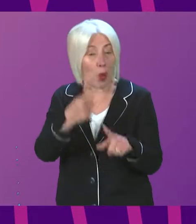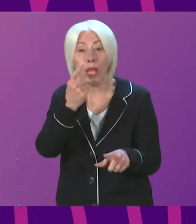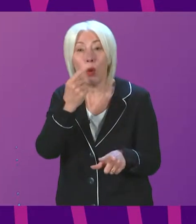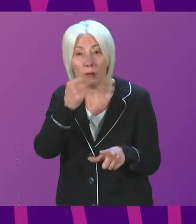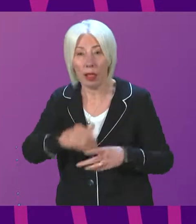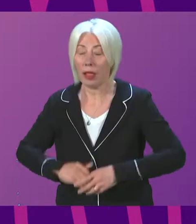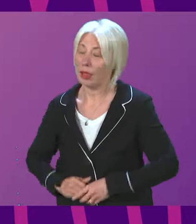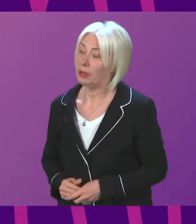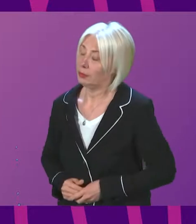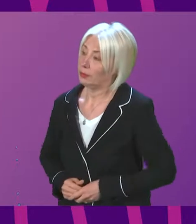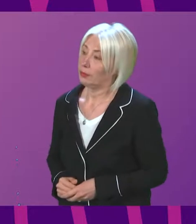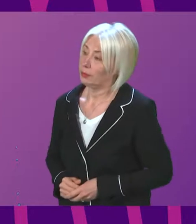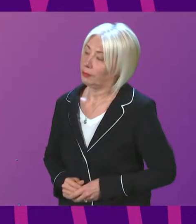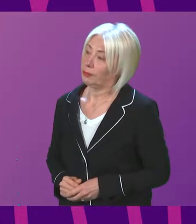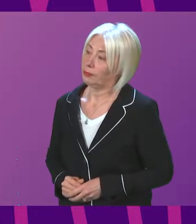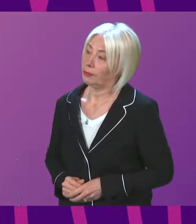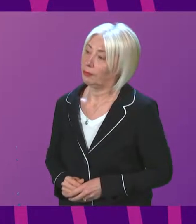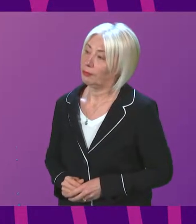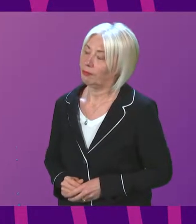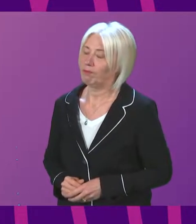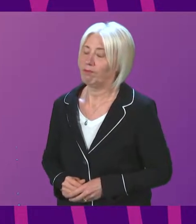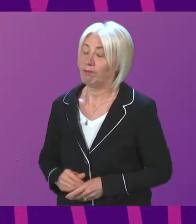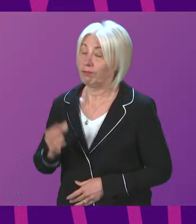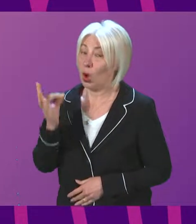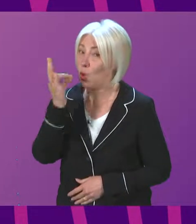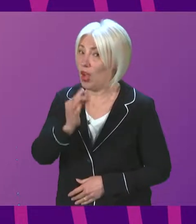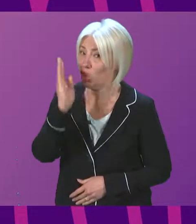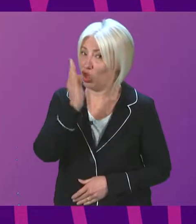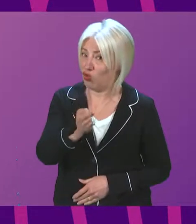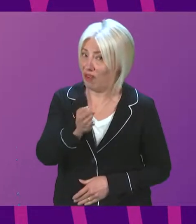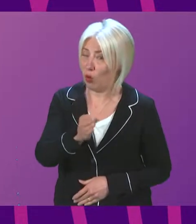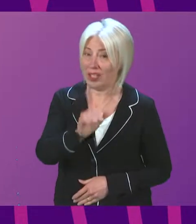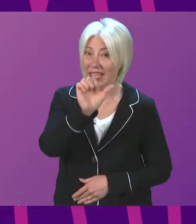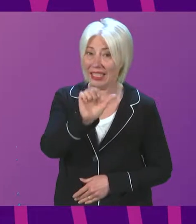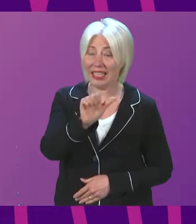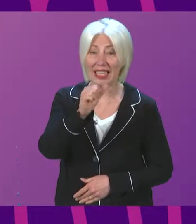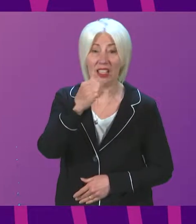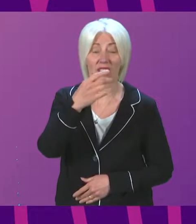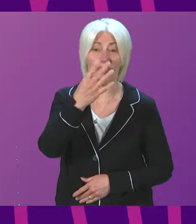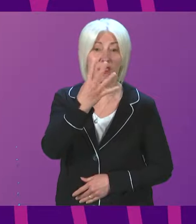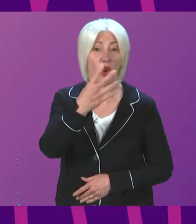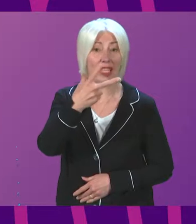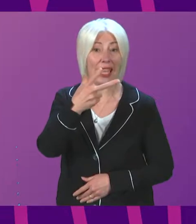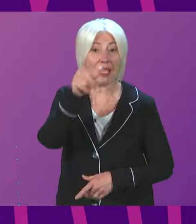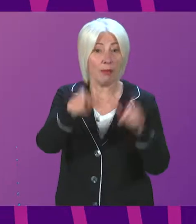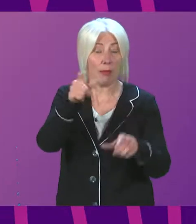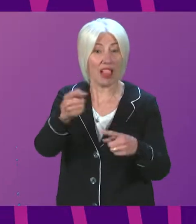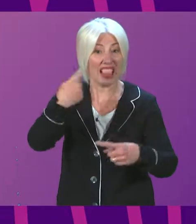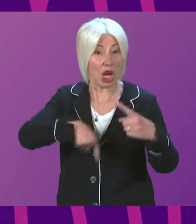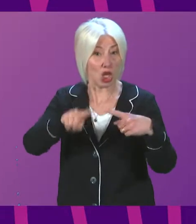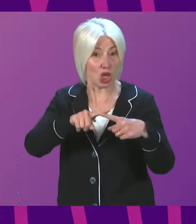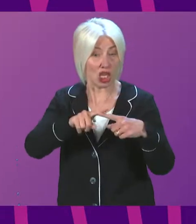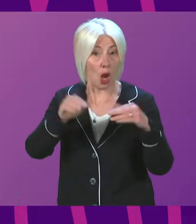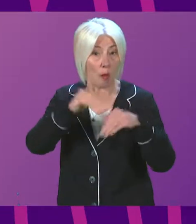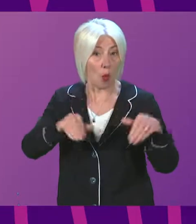Douglas Ross. The question was straightforward. There were 648 patients last year, waiting longer